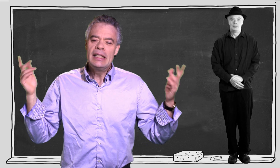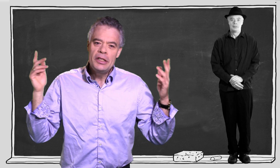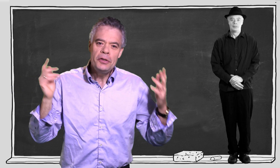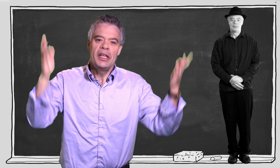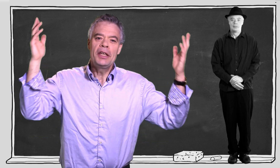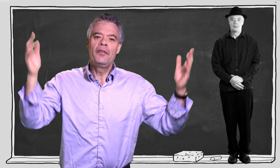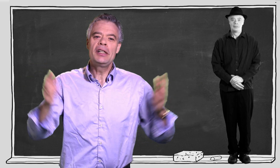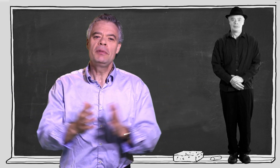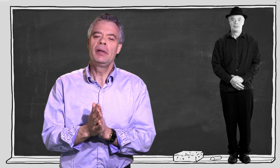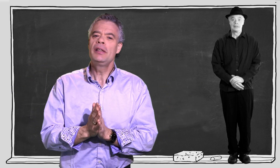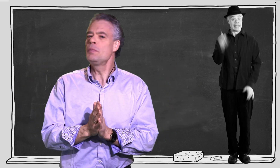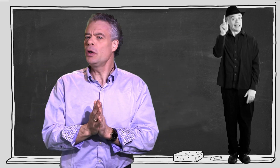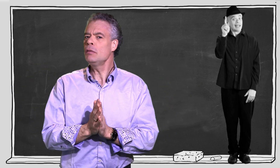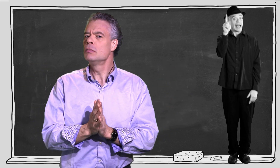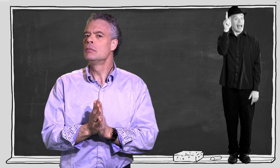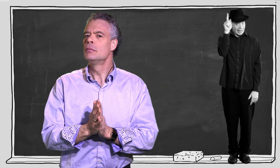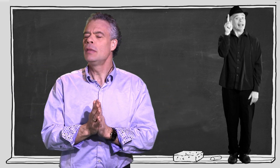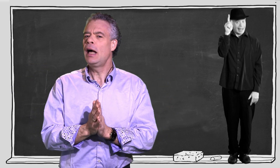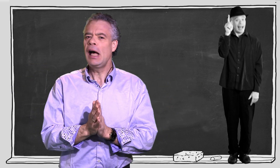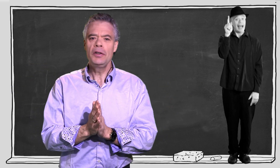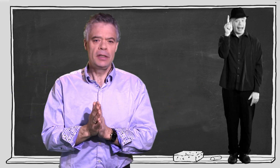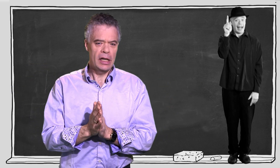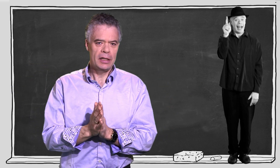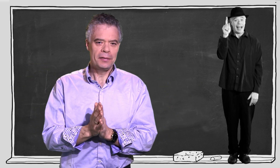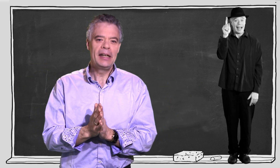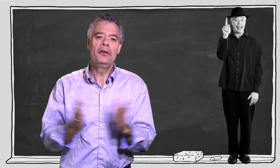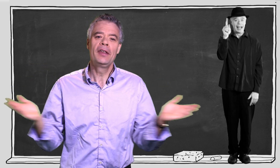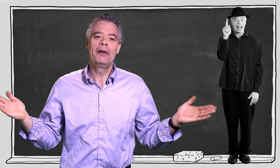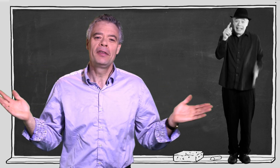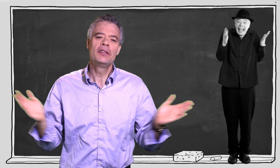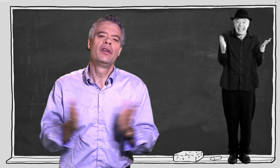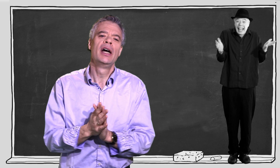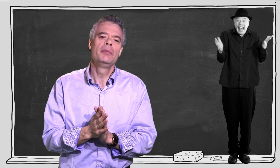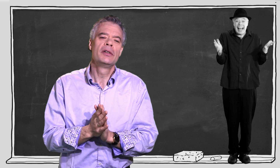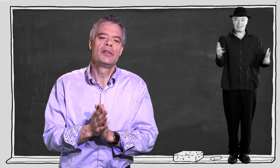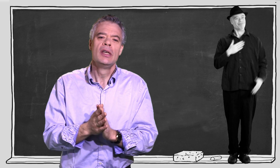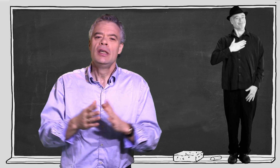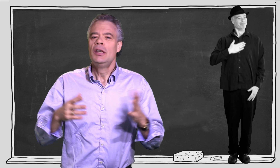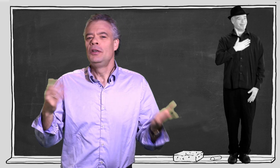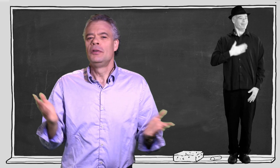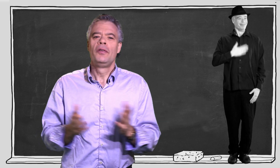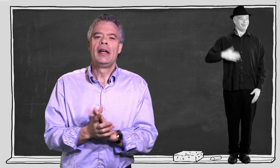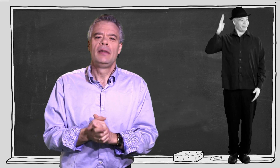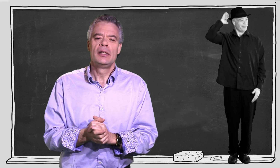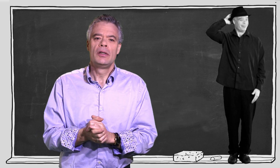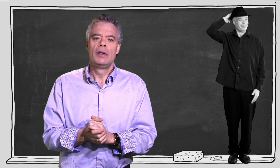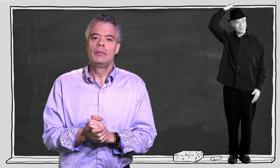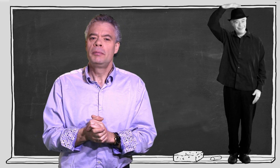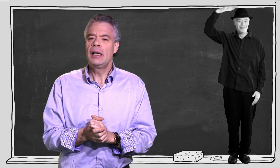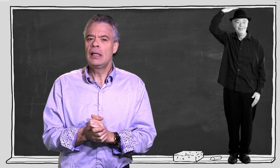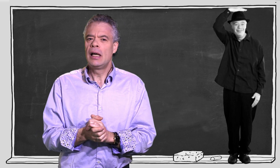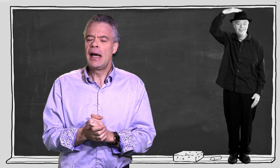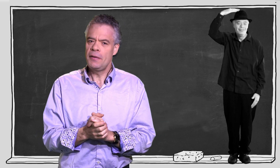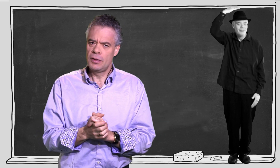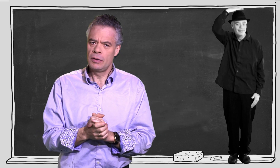gentlemen, did you take your vitamin pill this morning? Ah, you did. And now you think everything is fine because you're doing the right thing and so on.